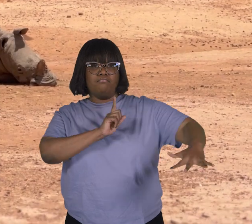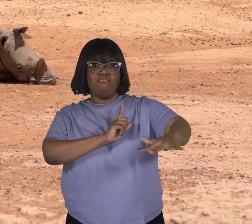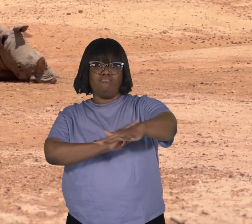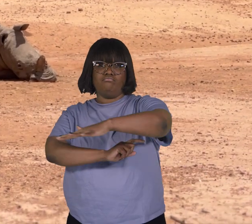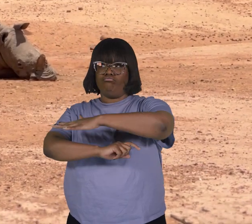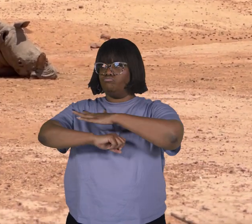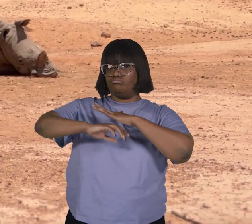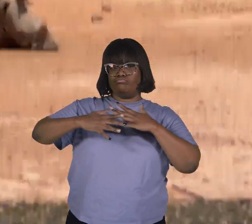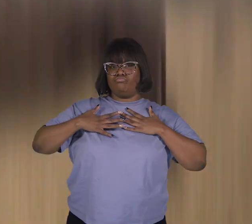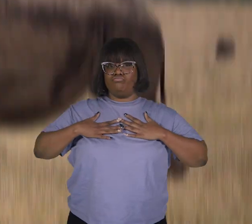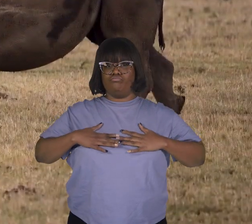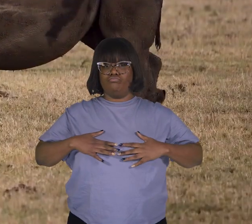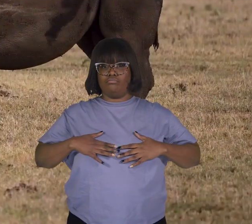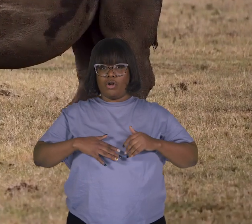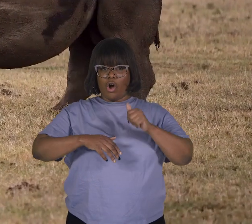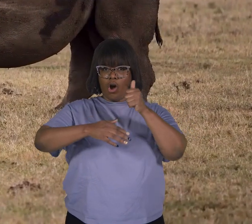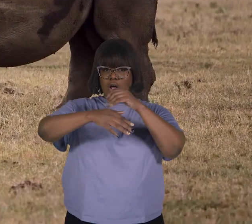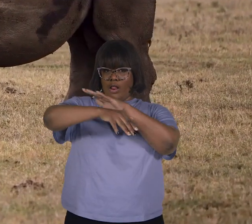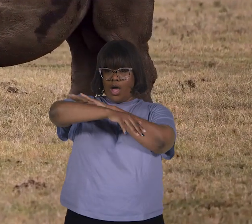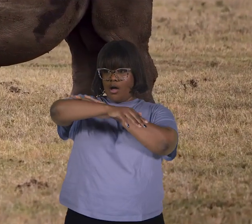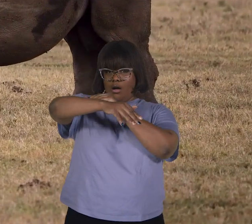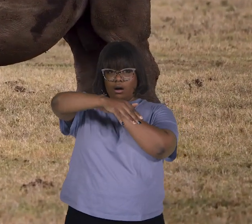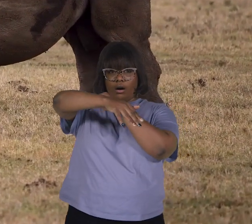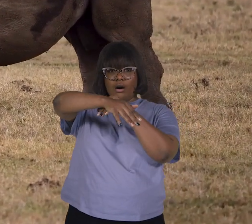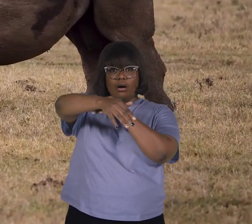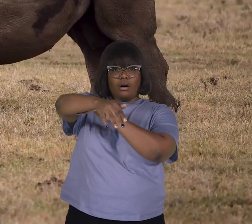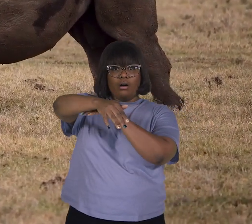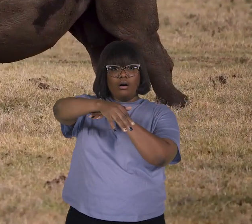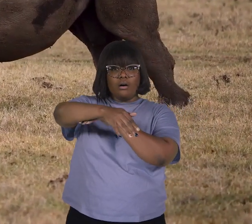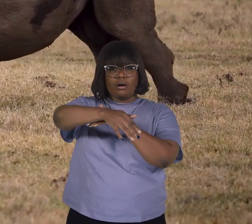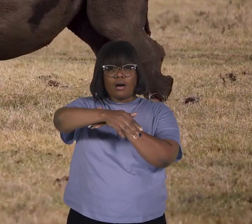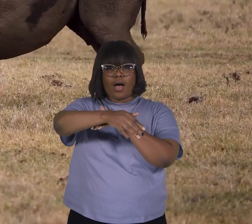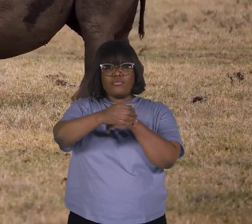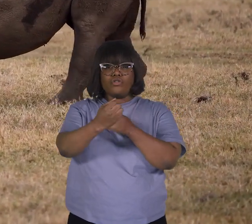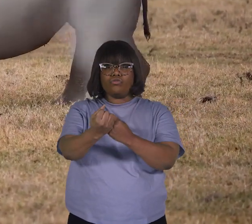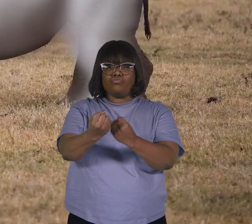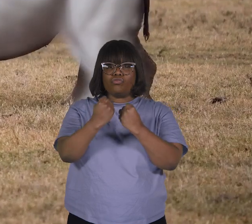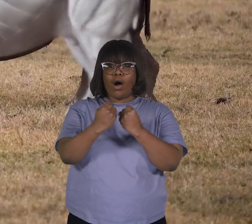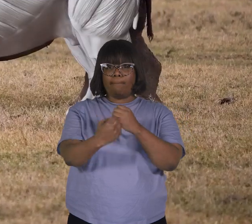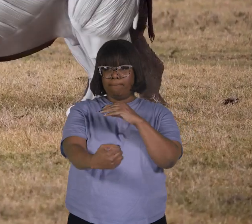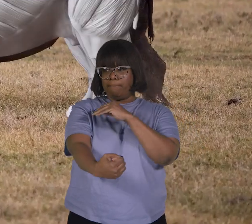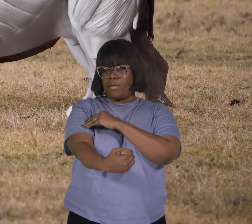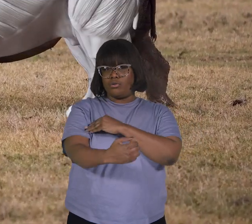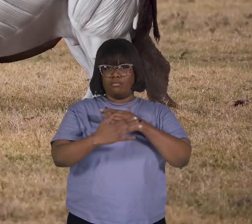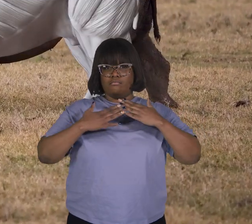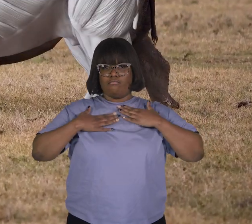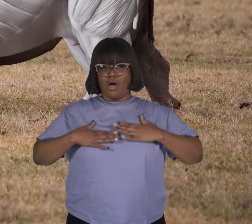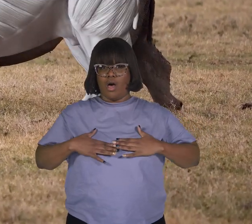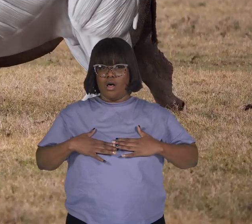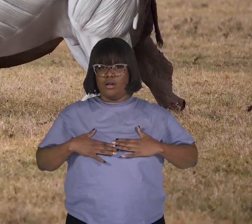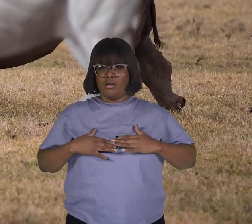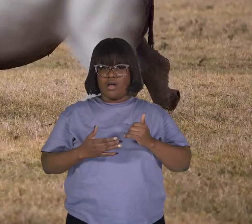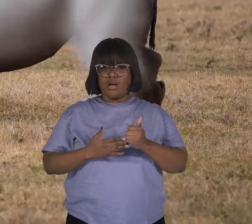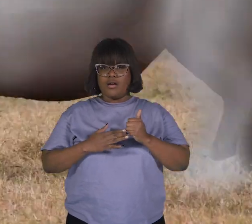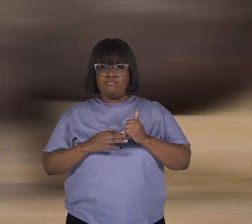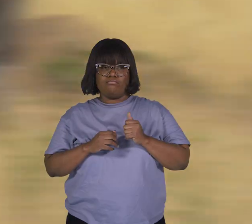their environment. Underneath this rugged exterior, rhinos have strong, muscular bodies that allow them to